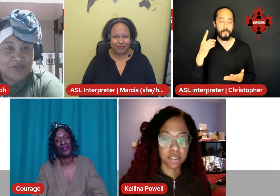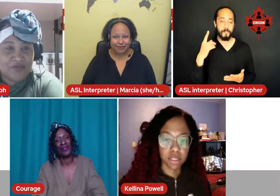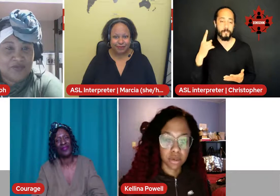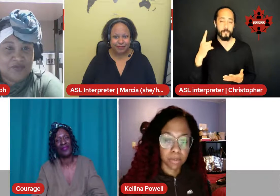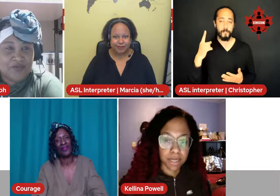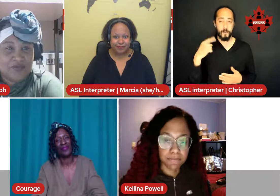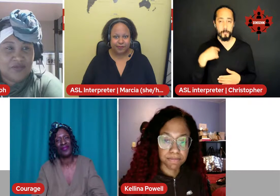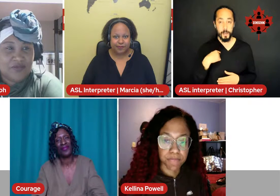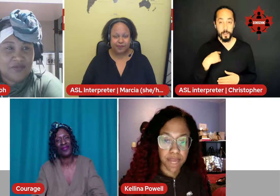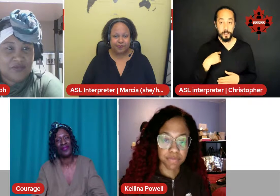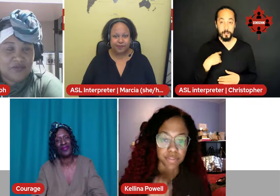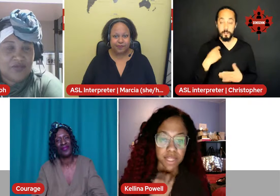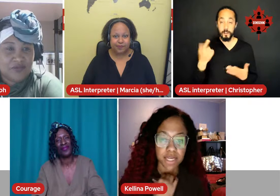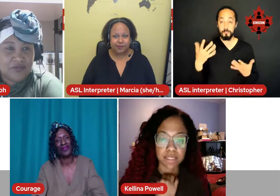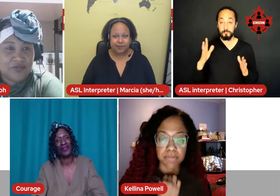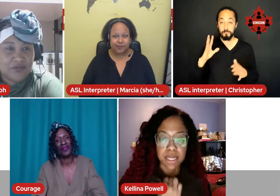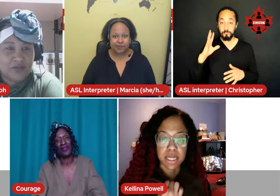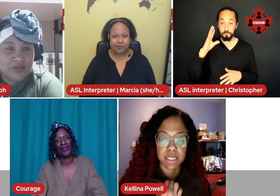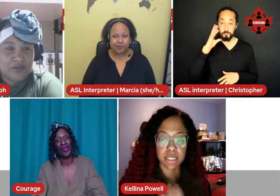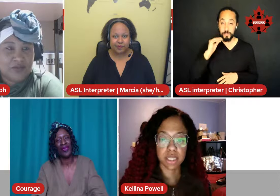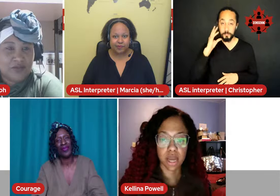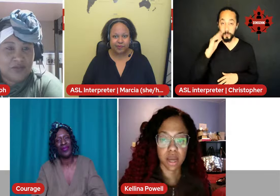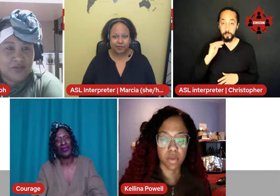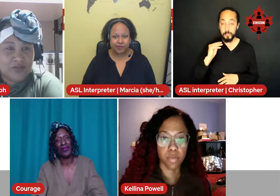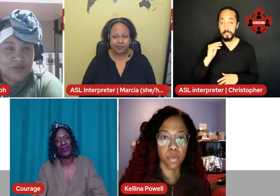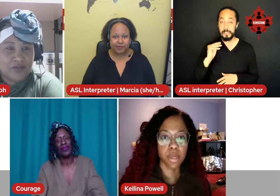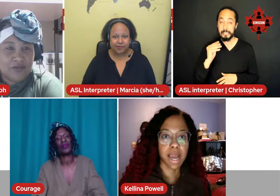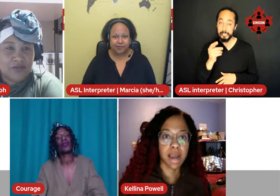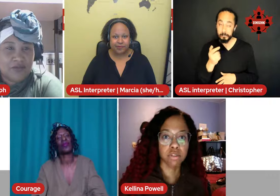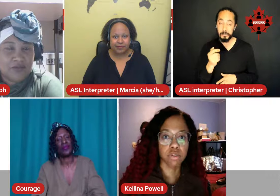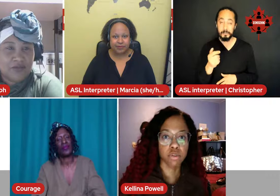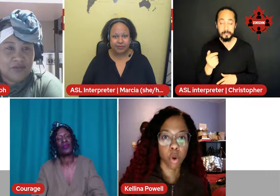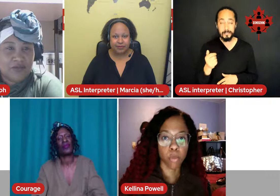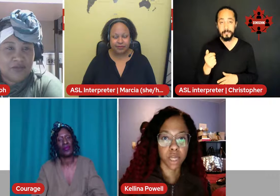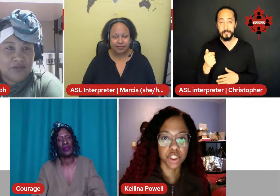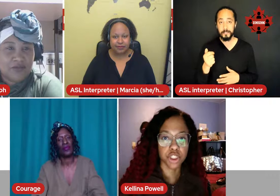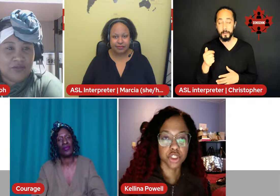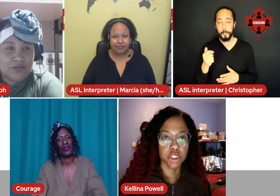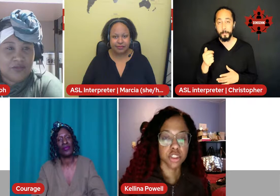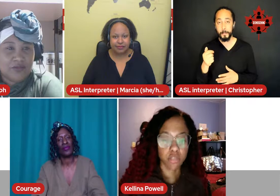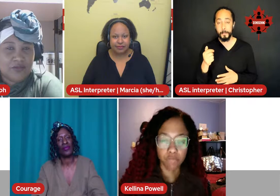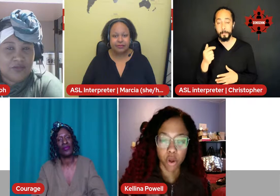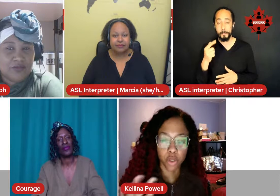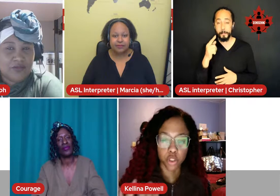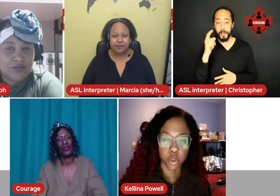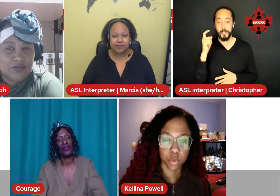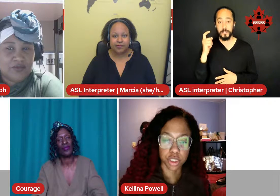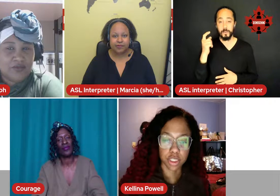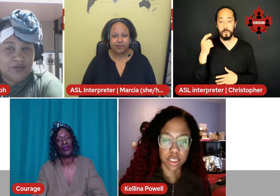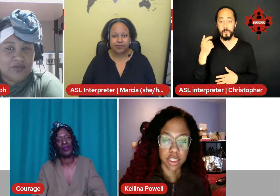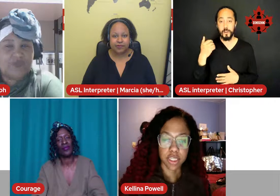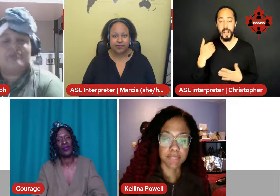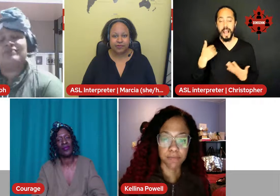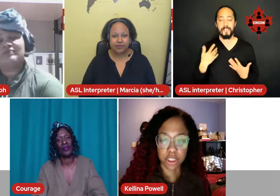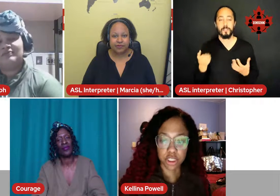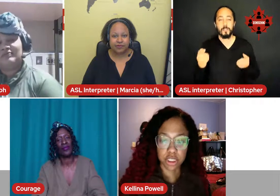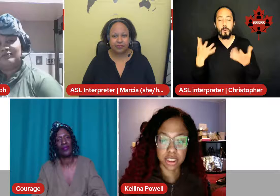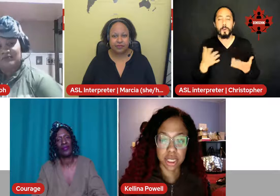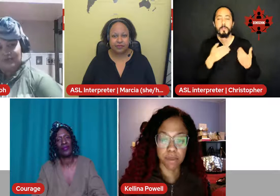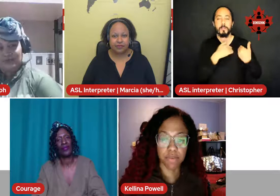it a little bit. I feel like it's because we have so much stuff on our shoulders. Mm Especially coming